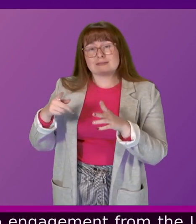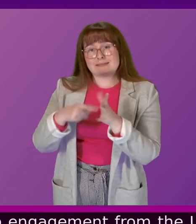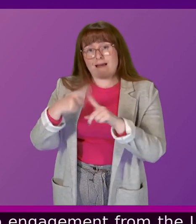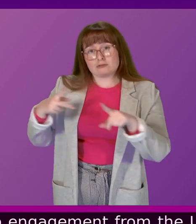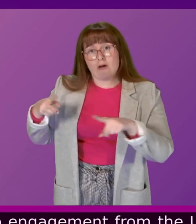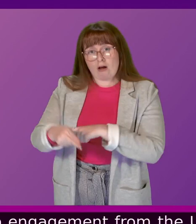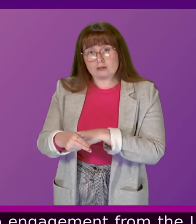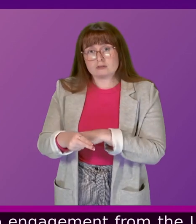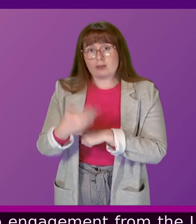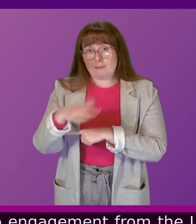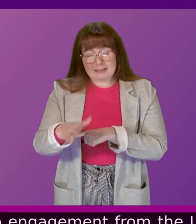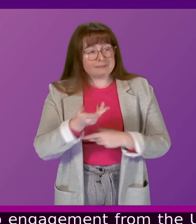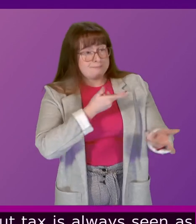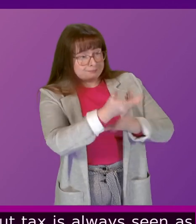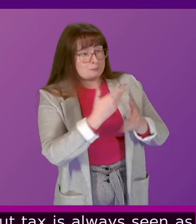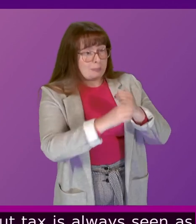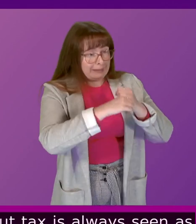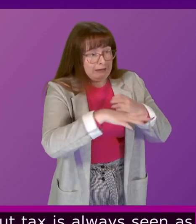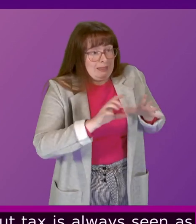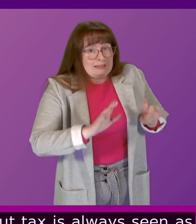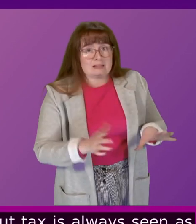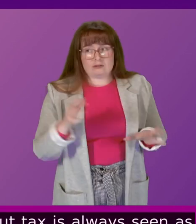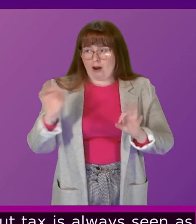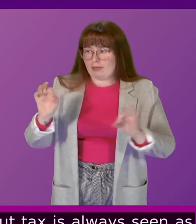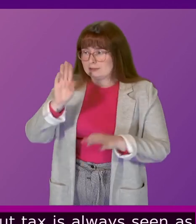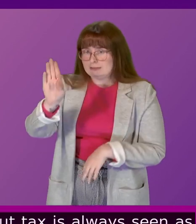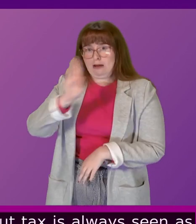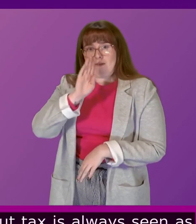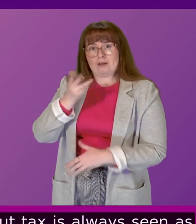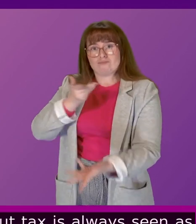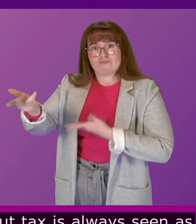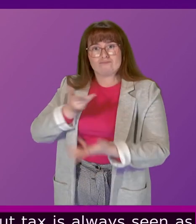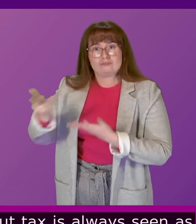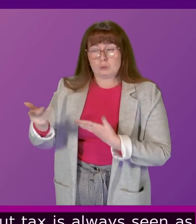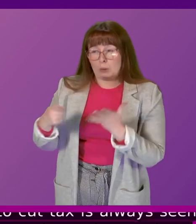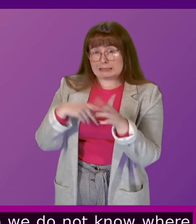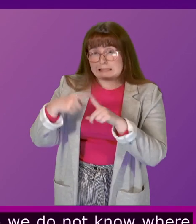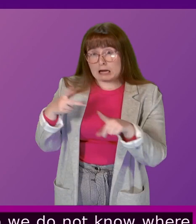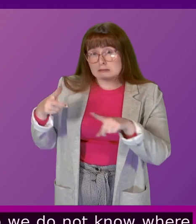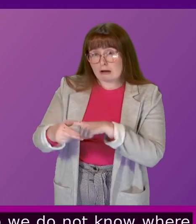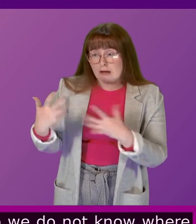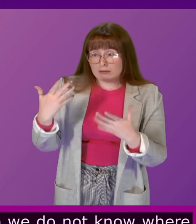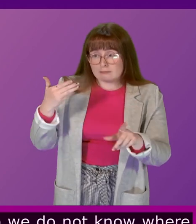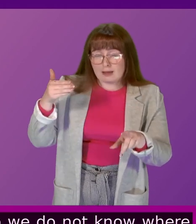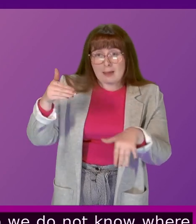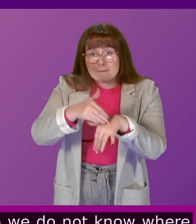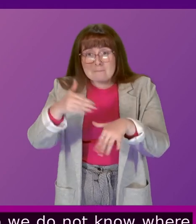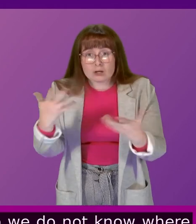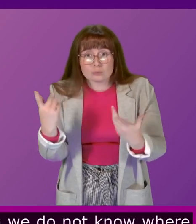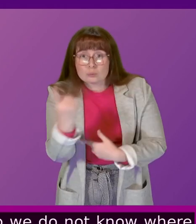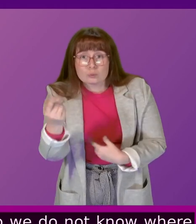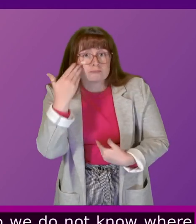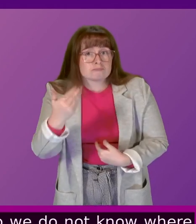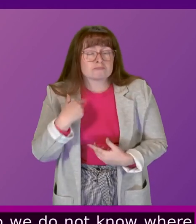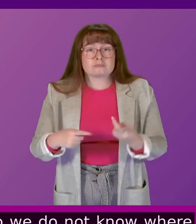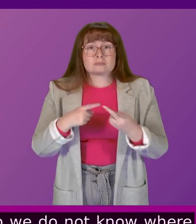to the media so we don't know where those tax cuts will land, how they will be funded, who they're